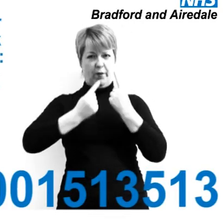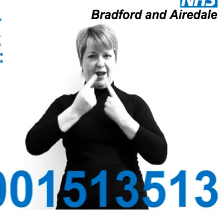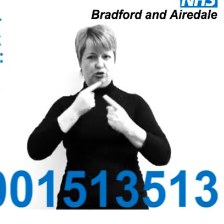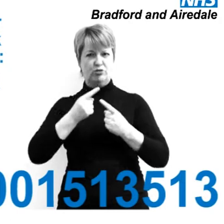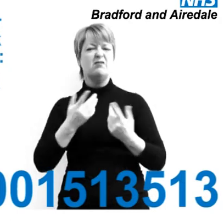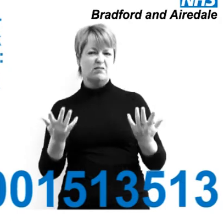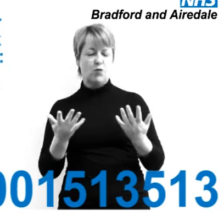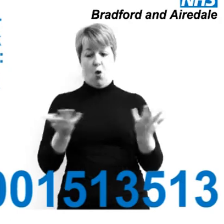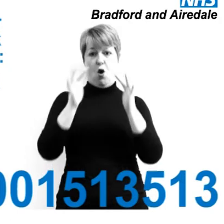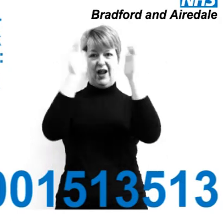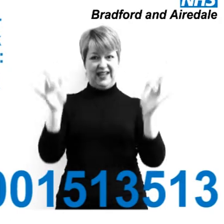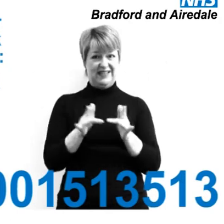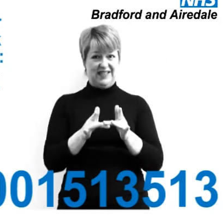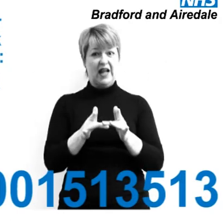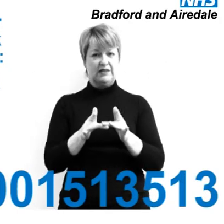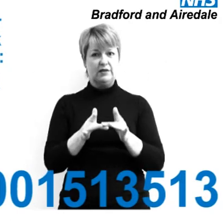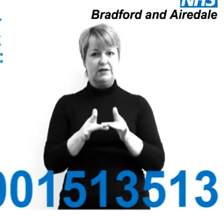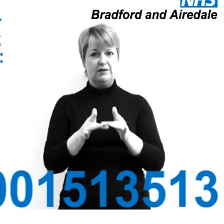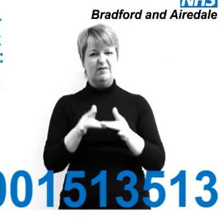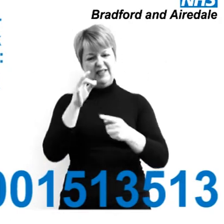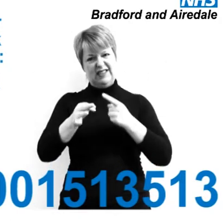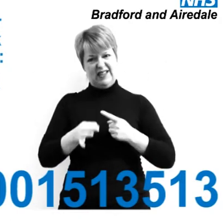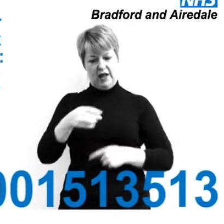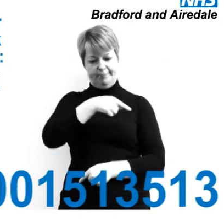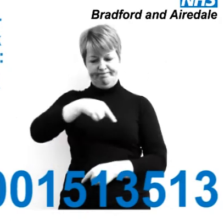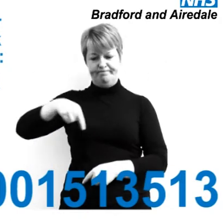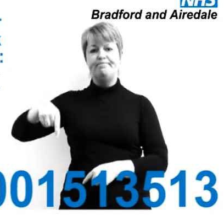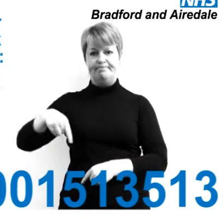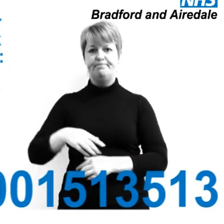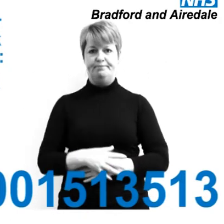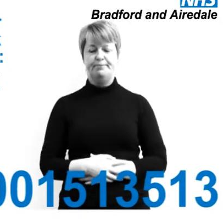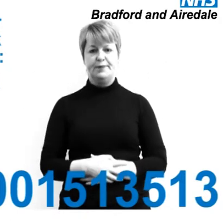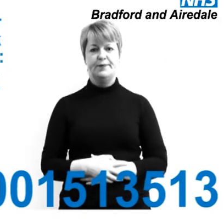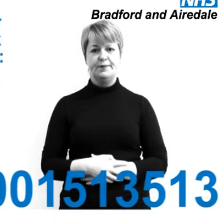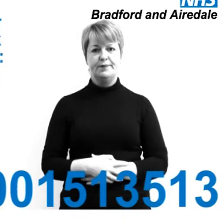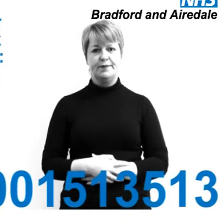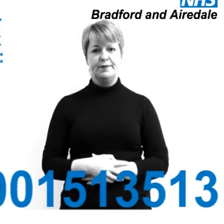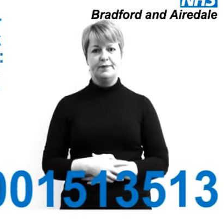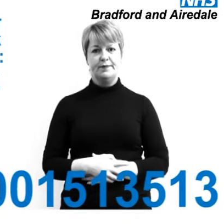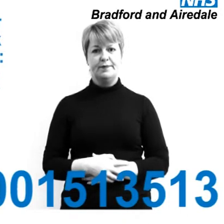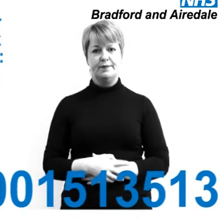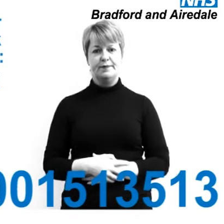151 351 3 or go online to check your symptoms